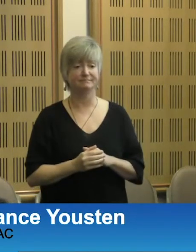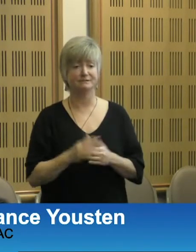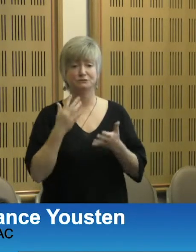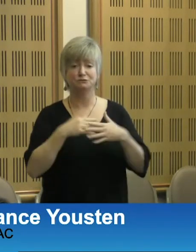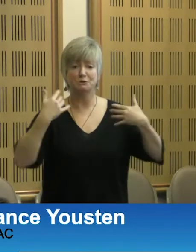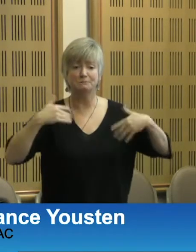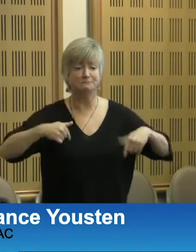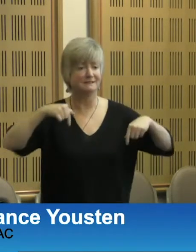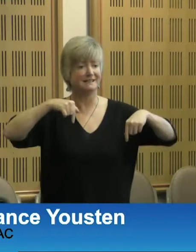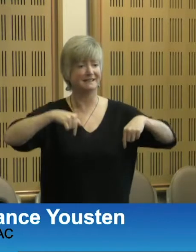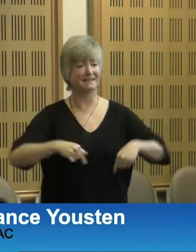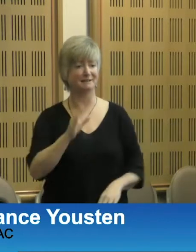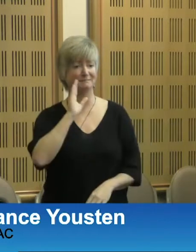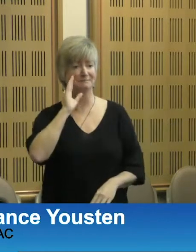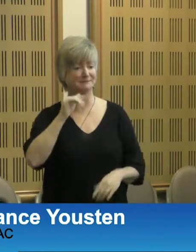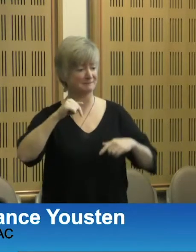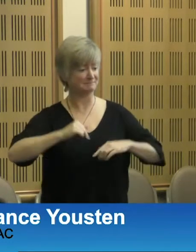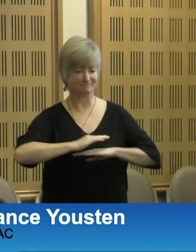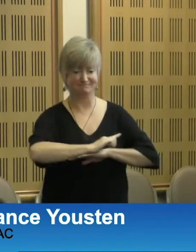privilege to present today on this country.